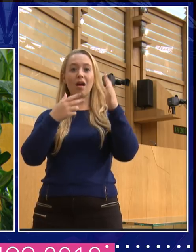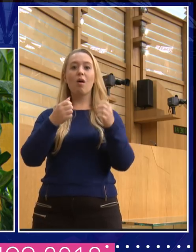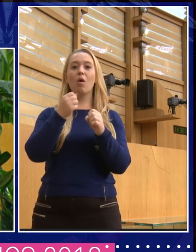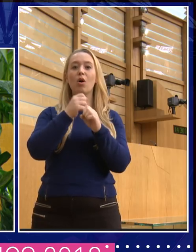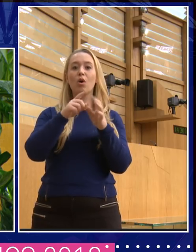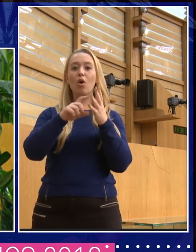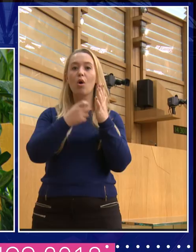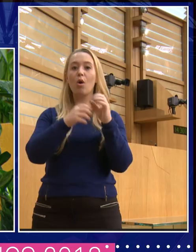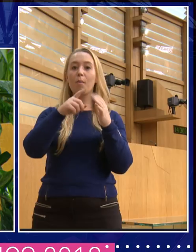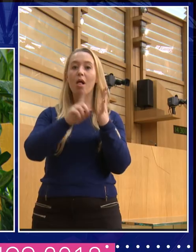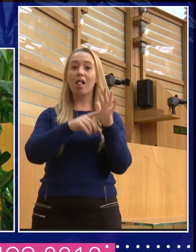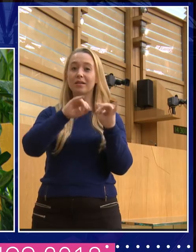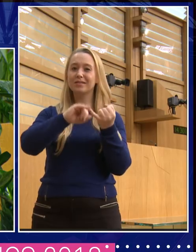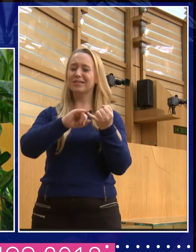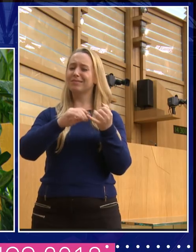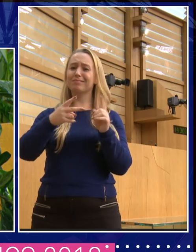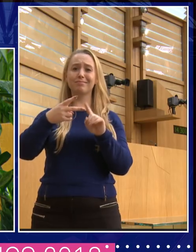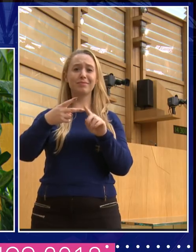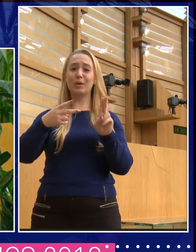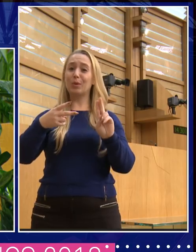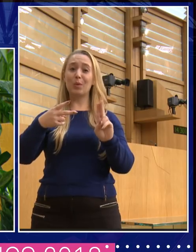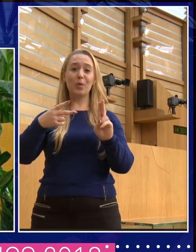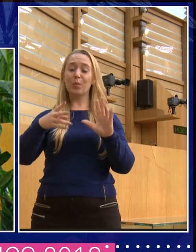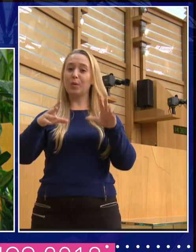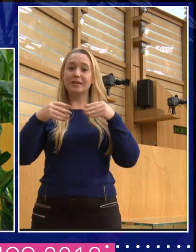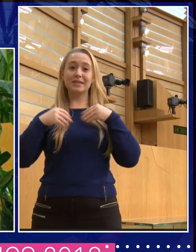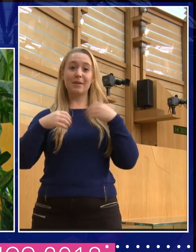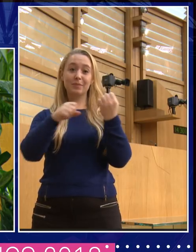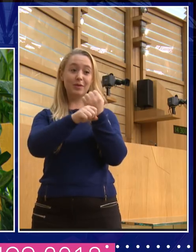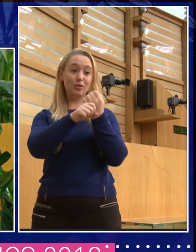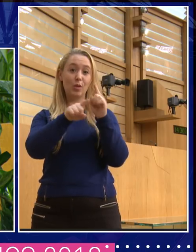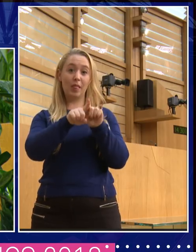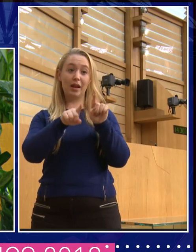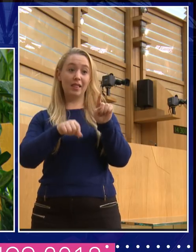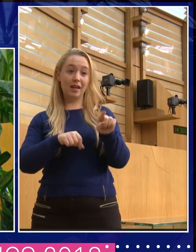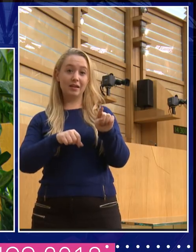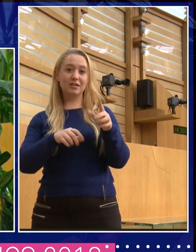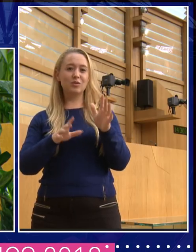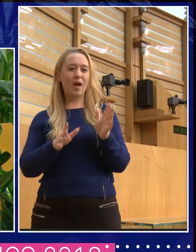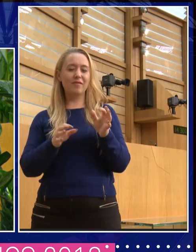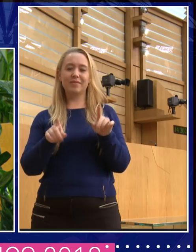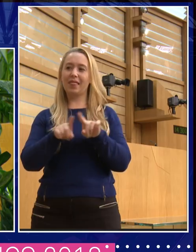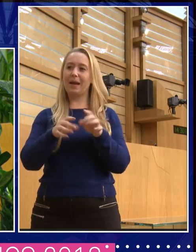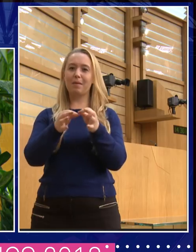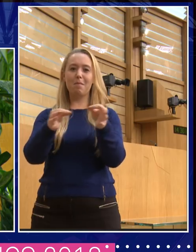no. So somewhere in between this, there's a boundary which I'm not entirely certain where it lies.